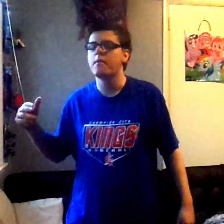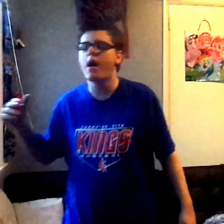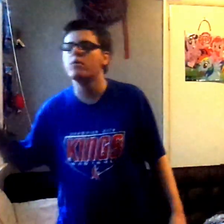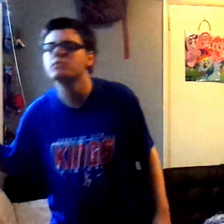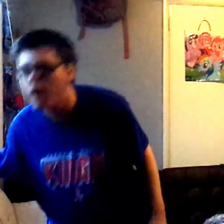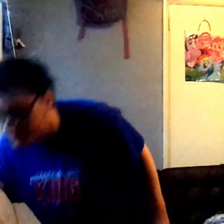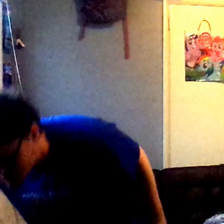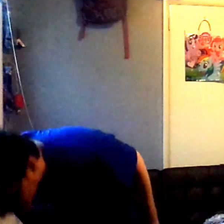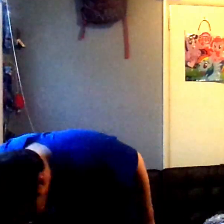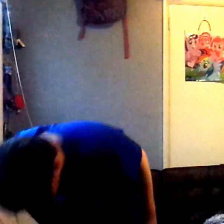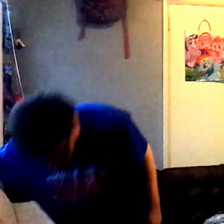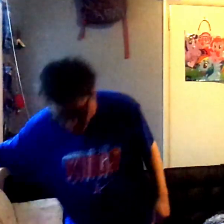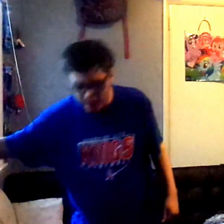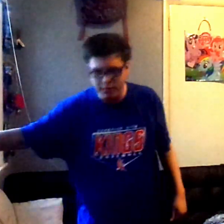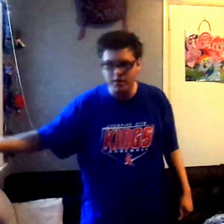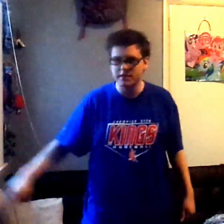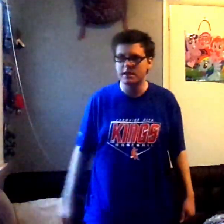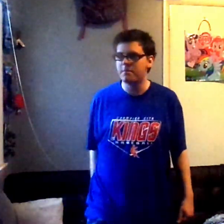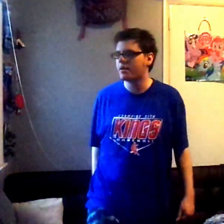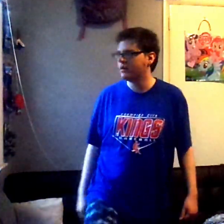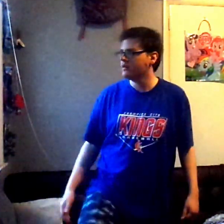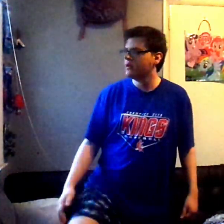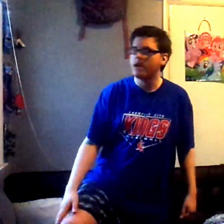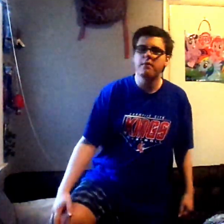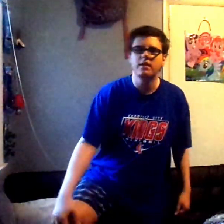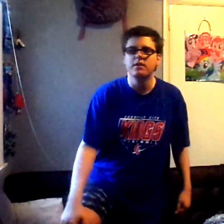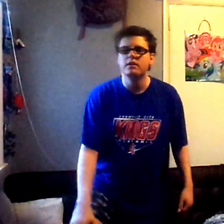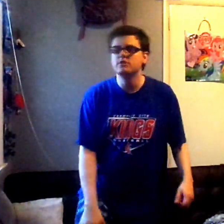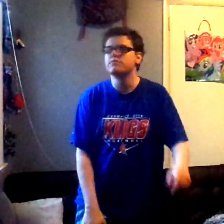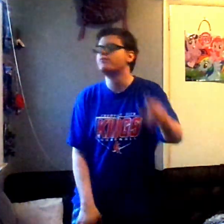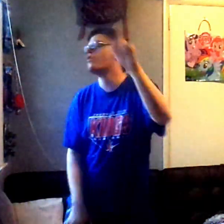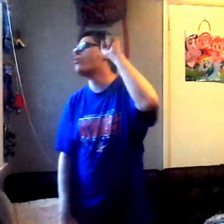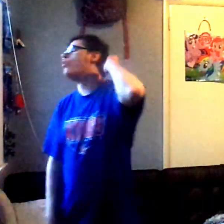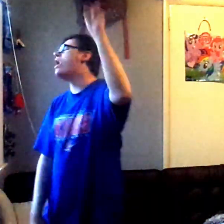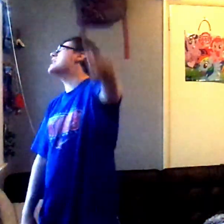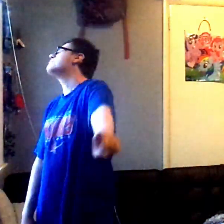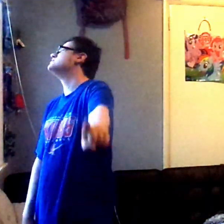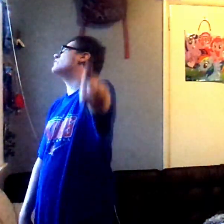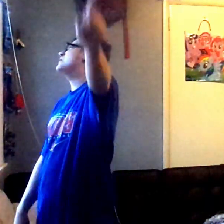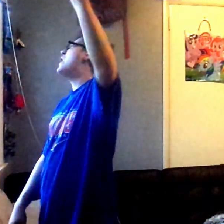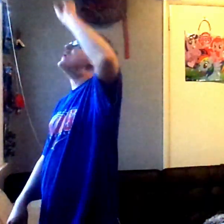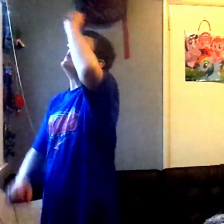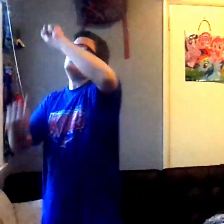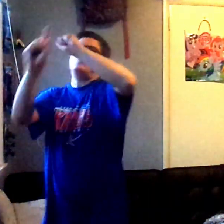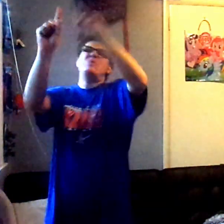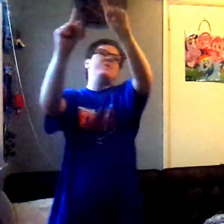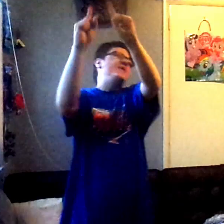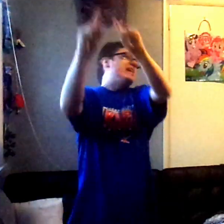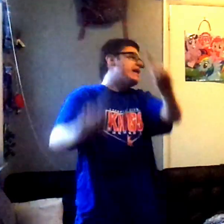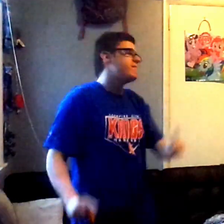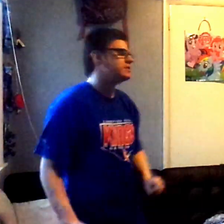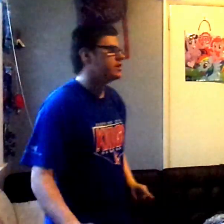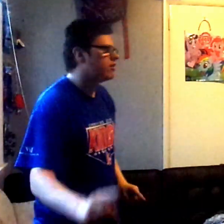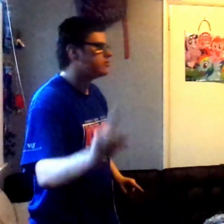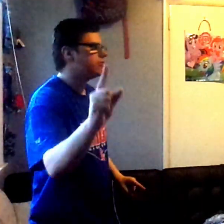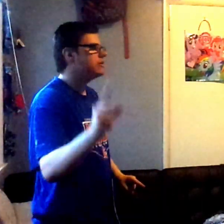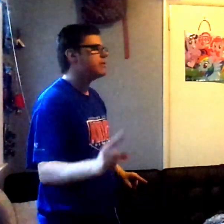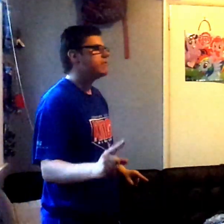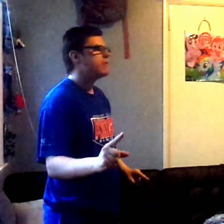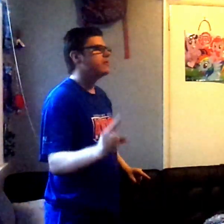would love to see Sam Pocket come back and play Sam Pocket. I mean, just for one episode, one episode to bring back memories